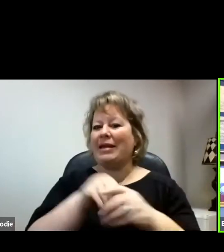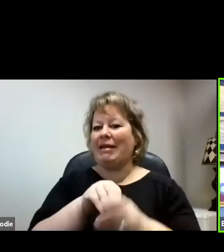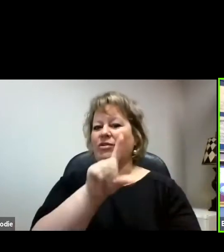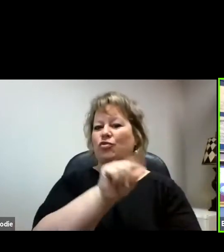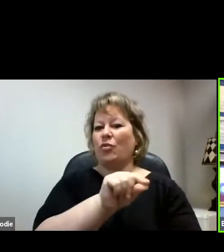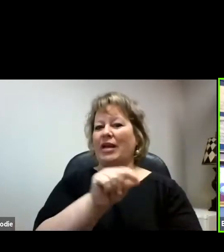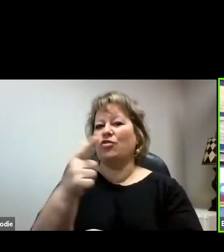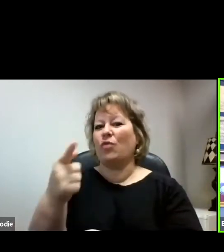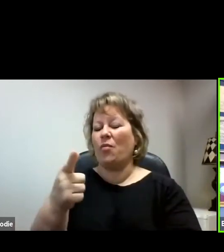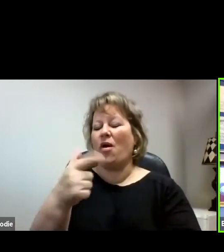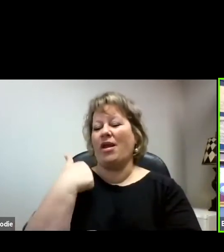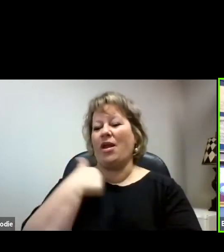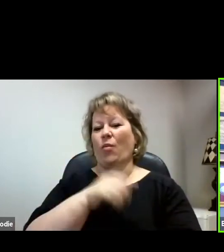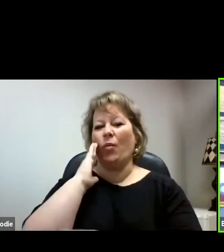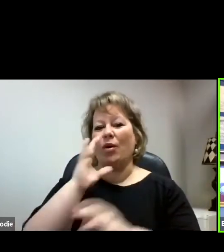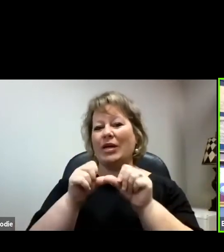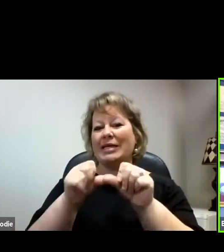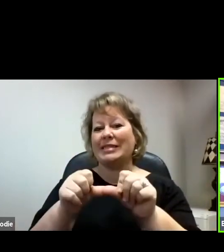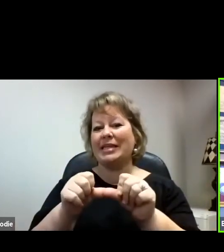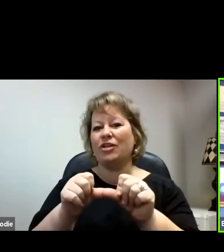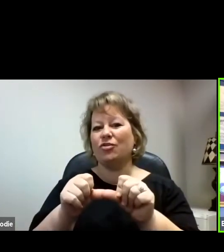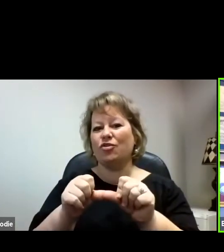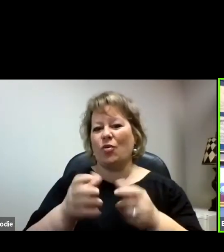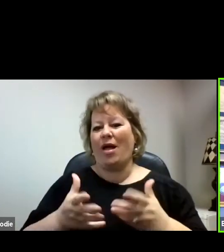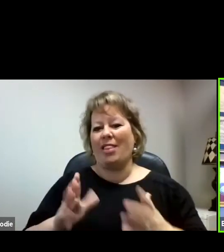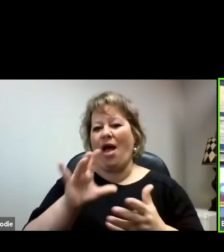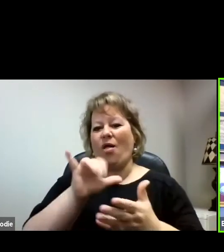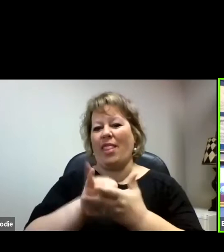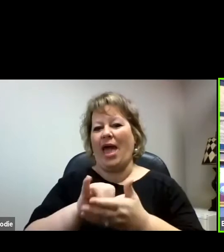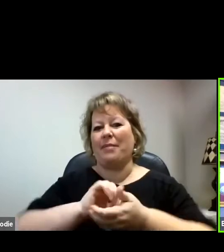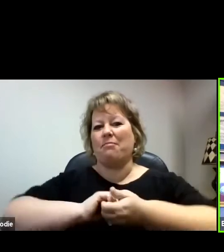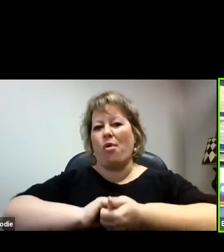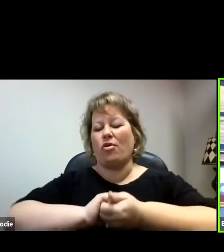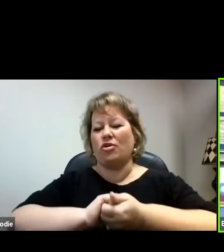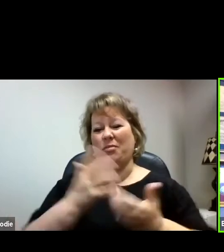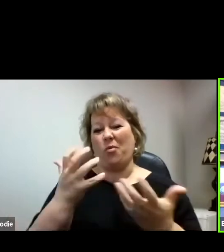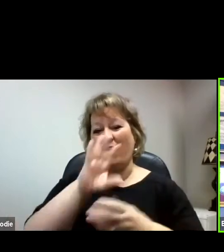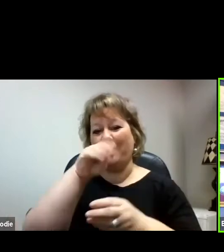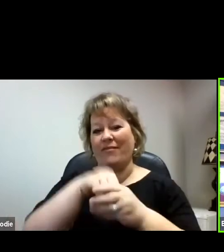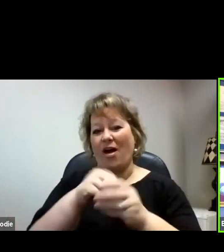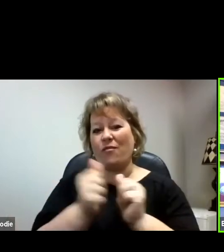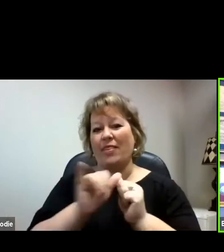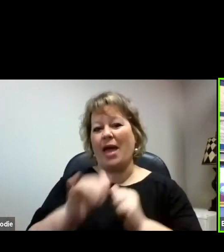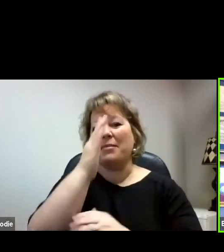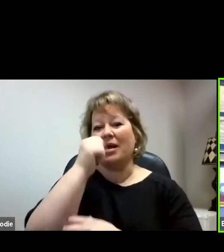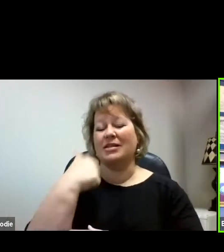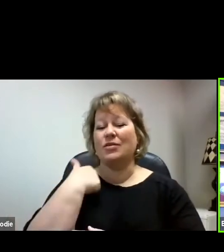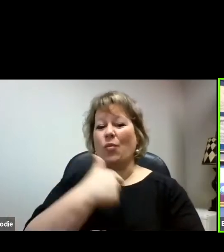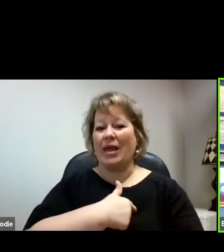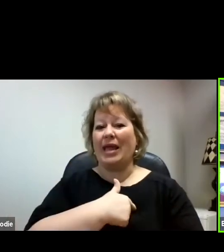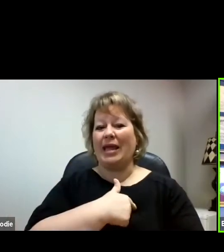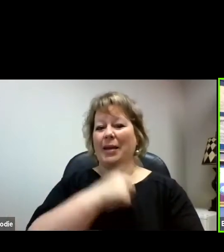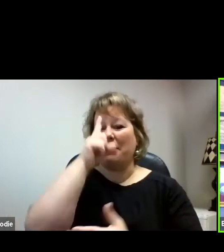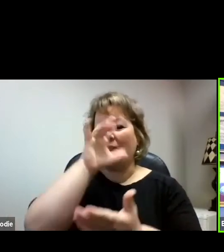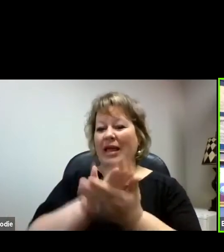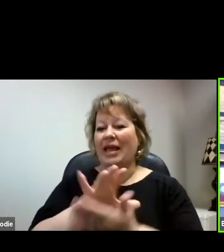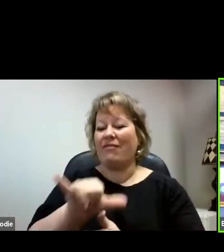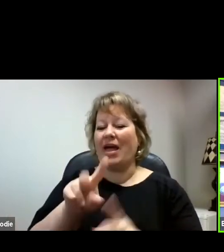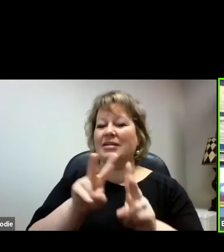and we'll continue and be allowed to be a partner in that because we certainly believe that's a very valuable